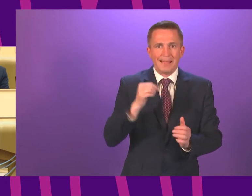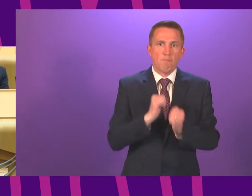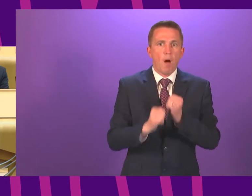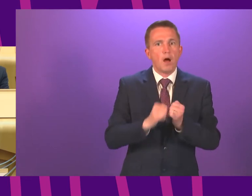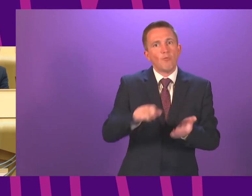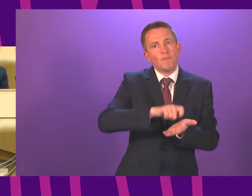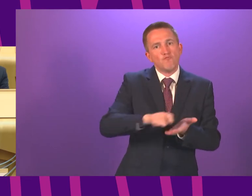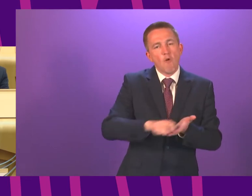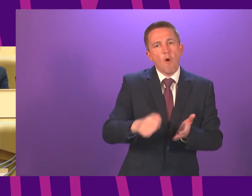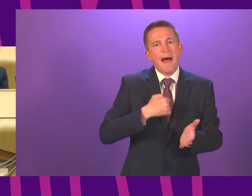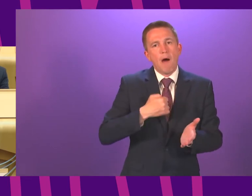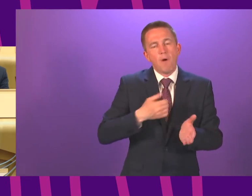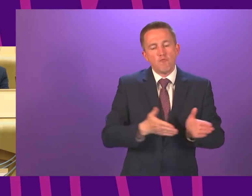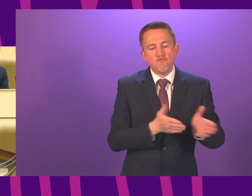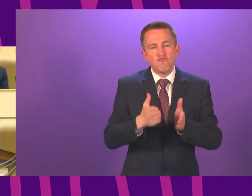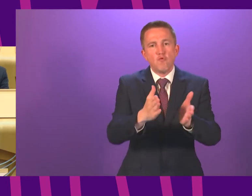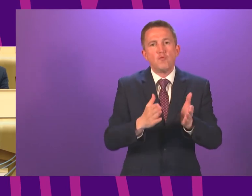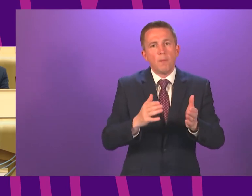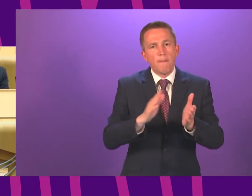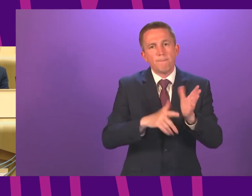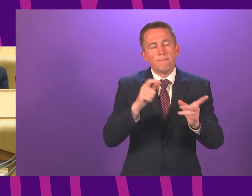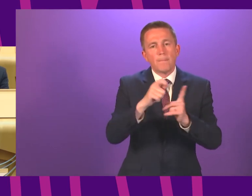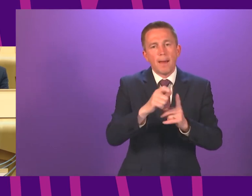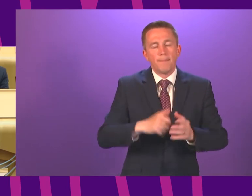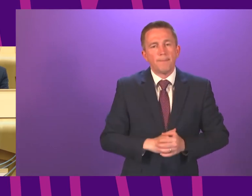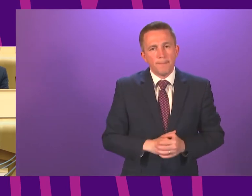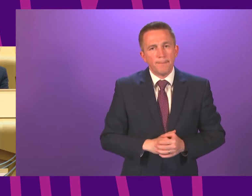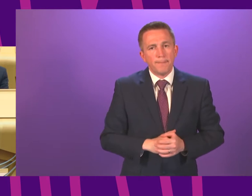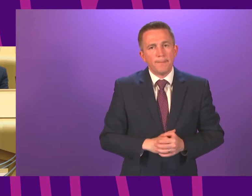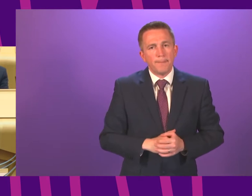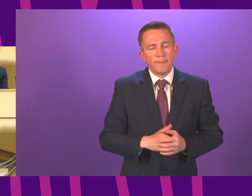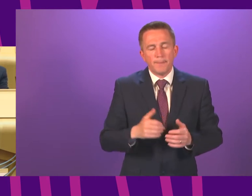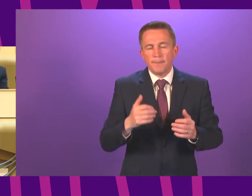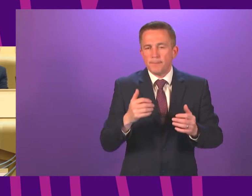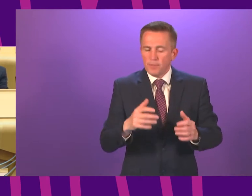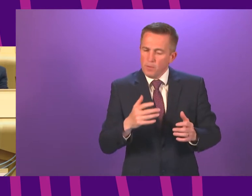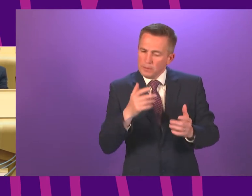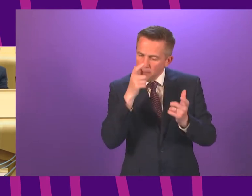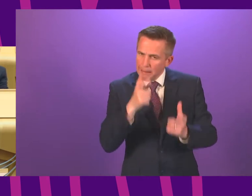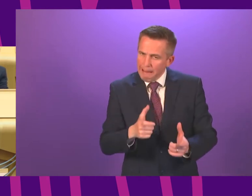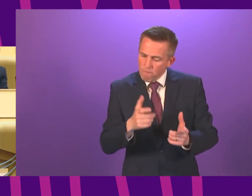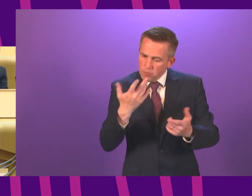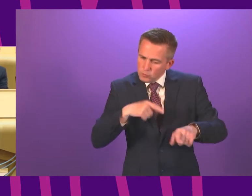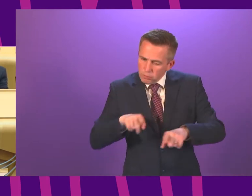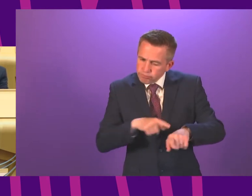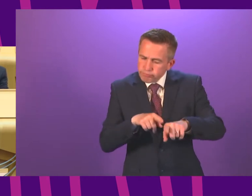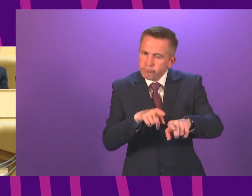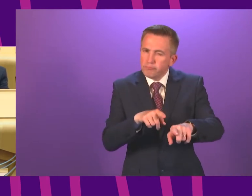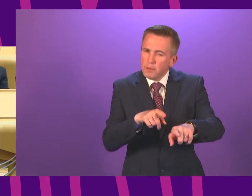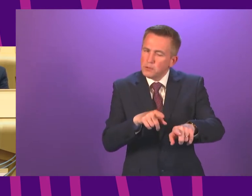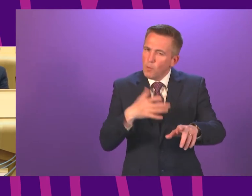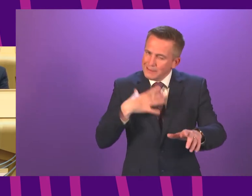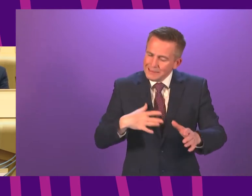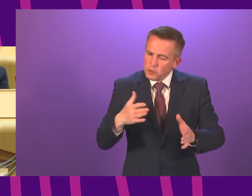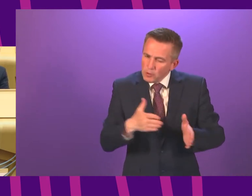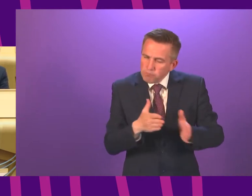All of this means that at this critical stage, to avoid being knocked off course completely, we must still err on